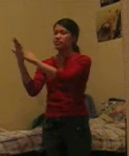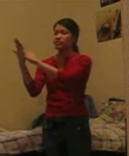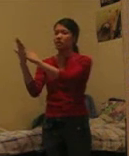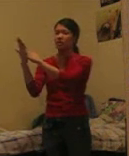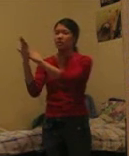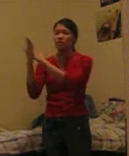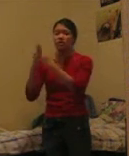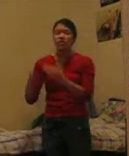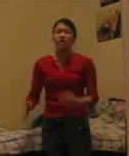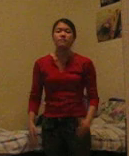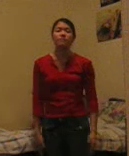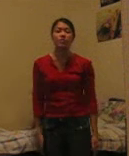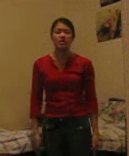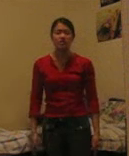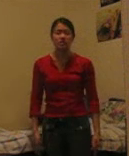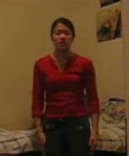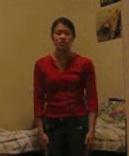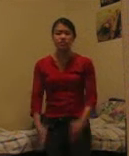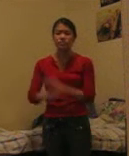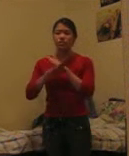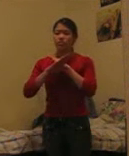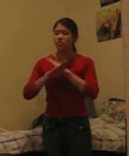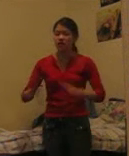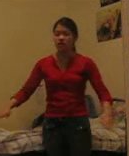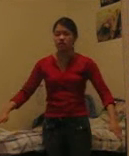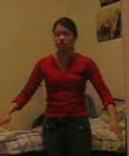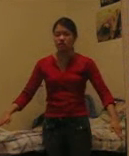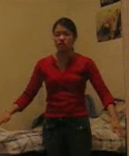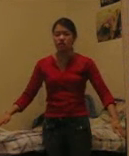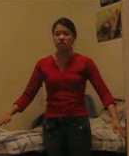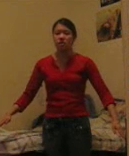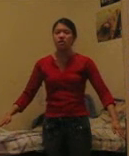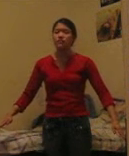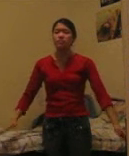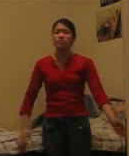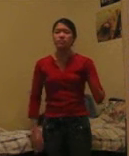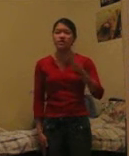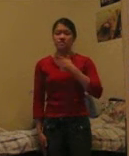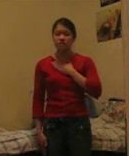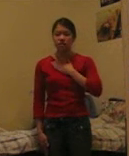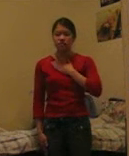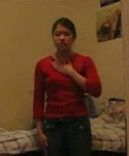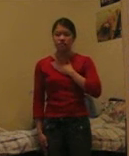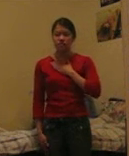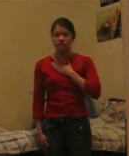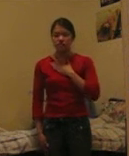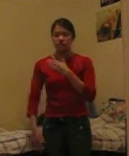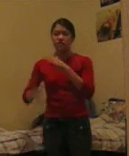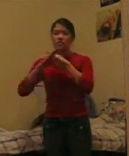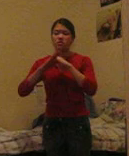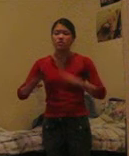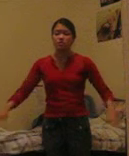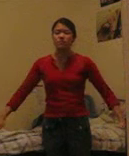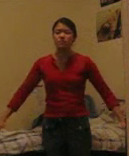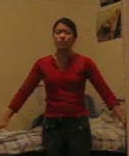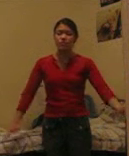Not for myself, so not for myself. Not for